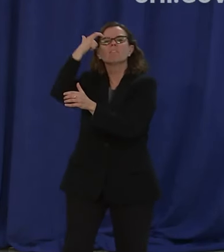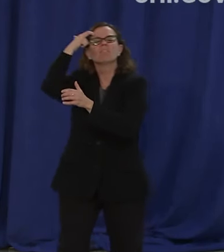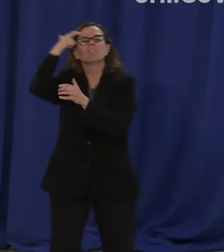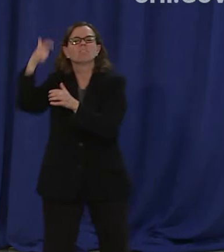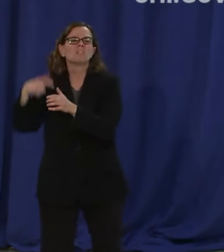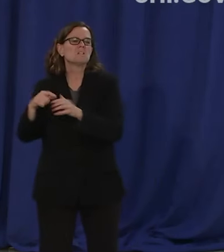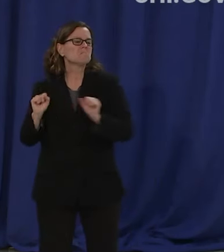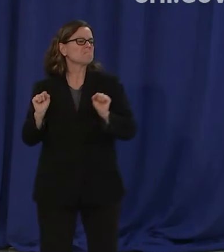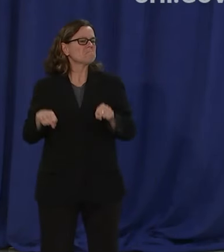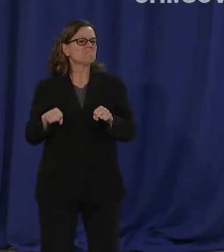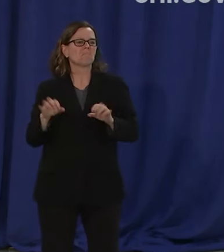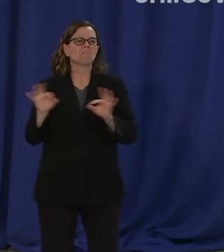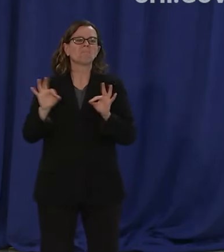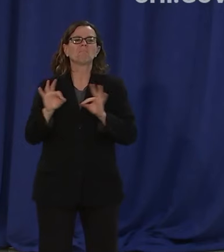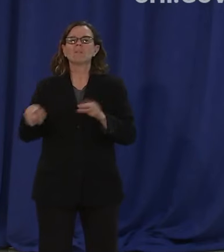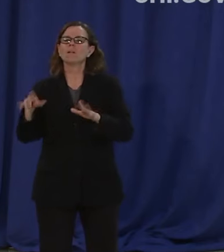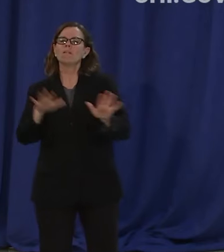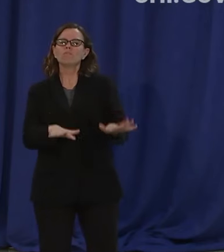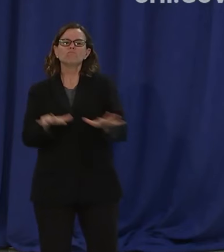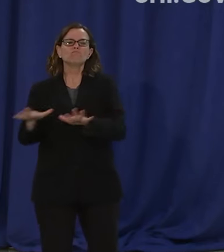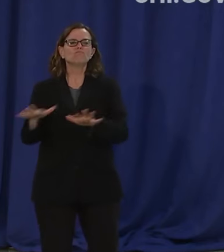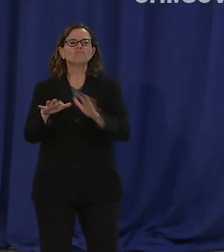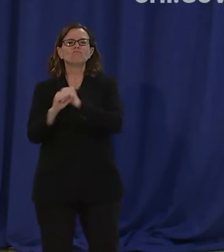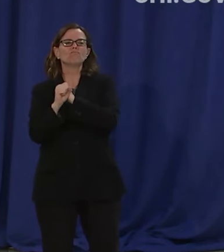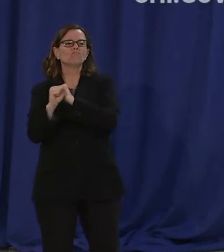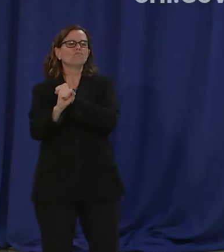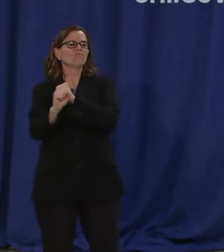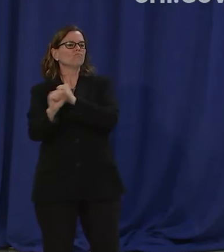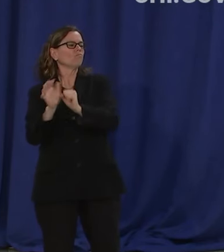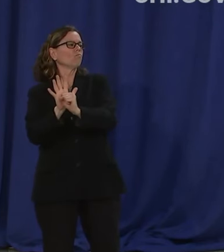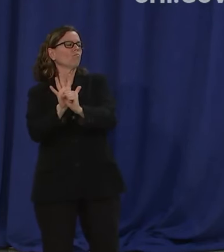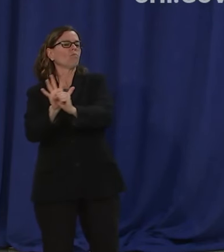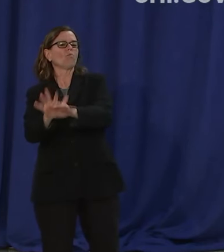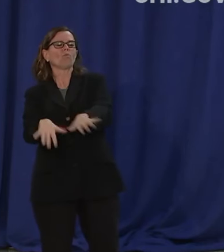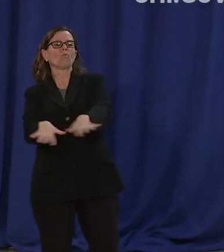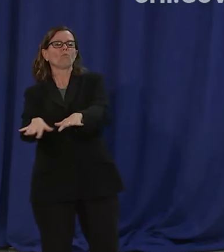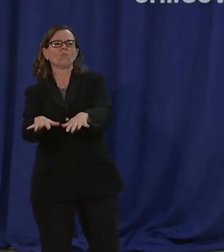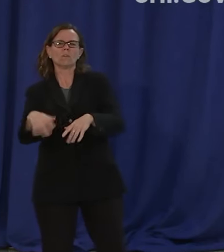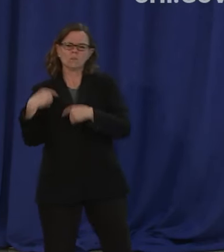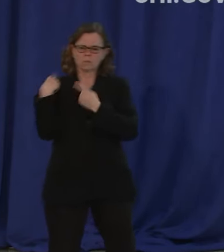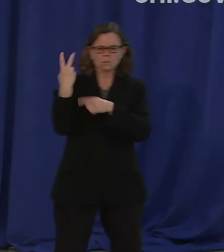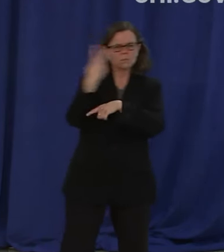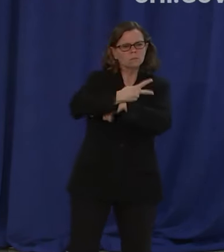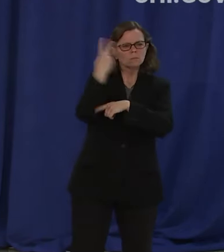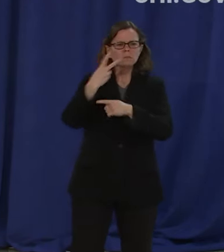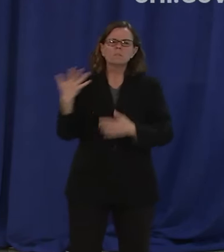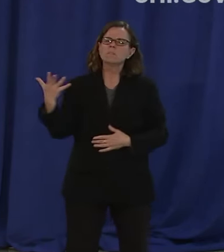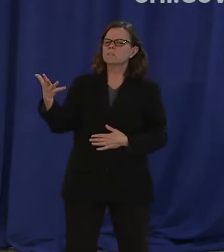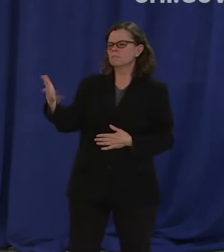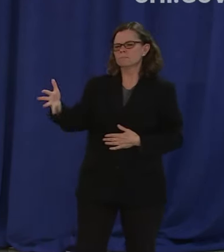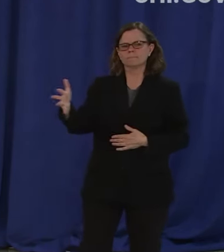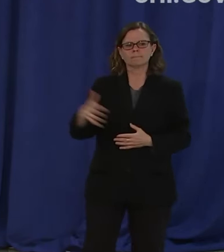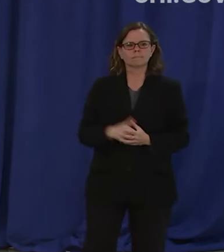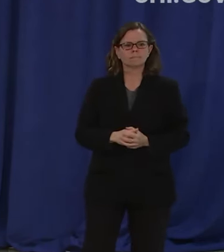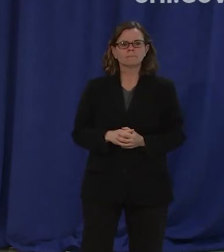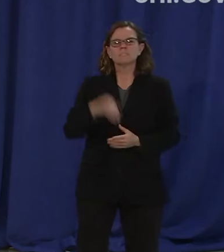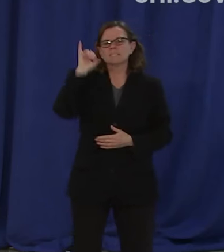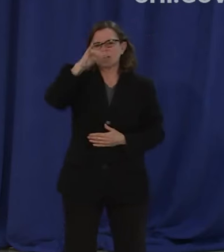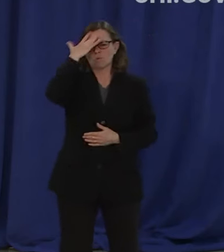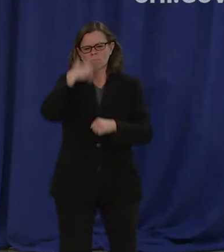the business of the city for two days and underscores exactly why we need an emergency order in the first place.